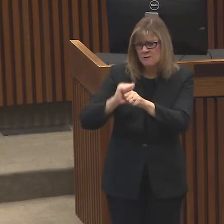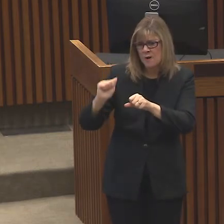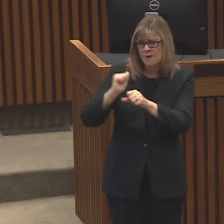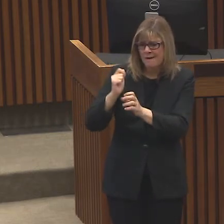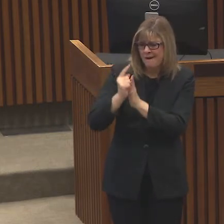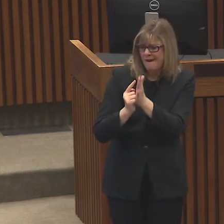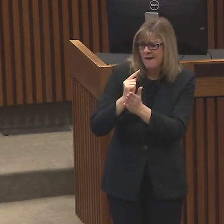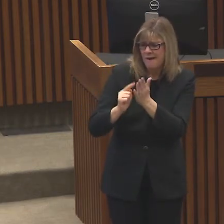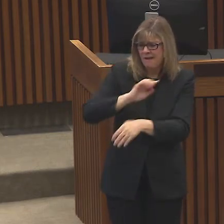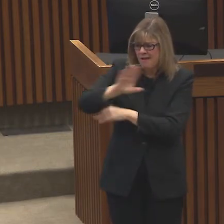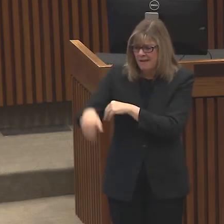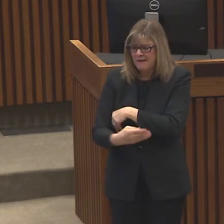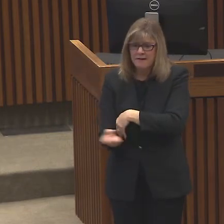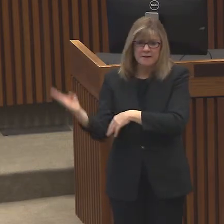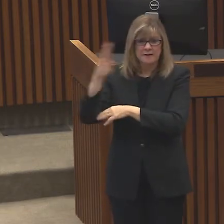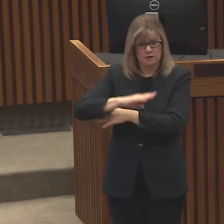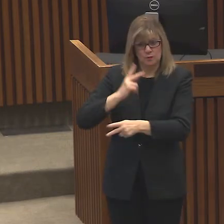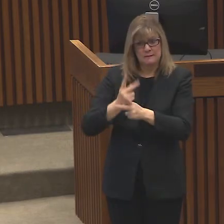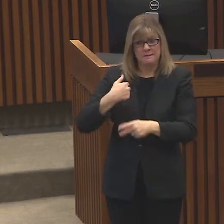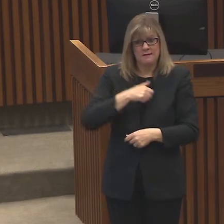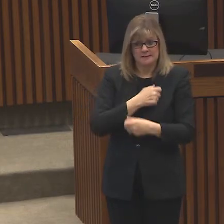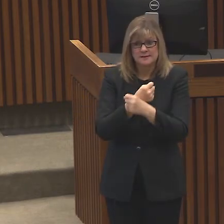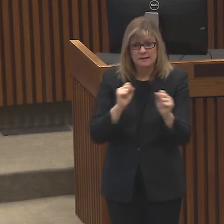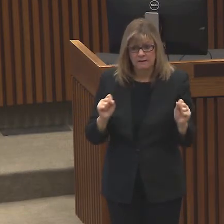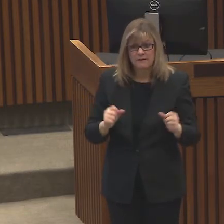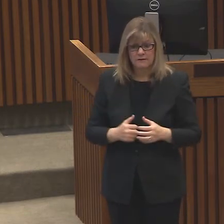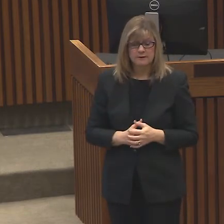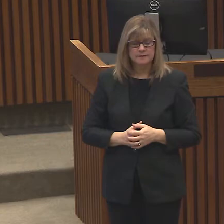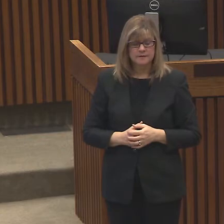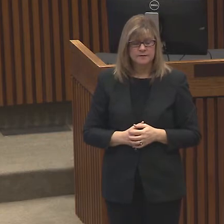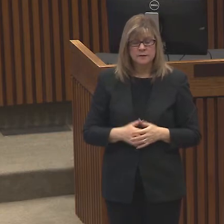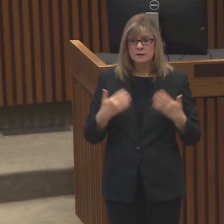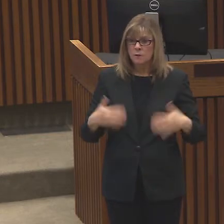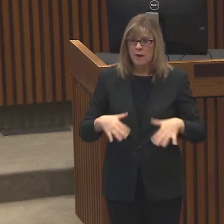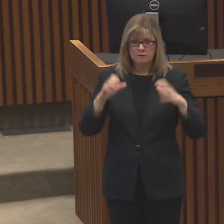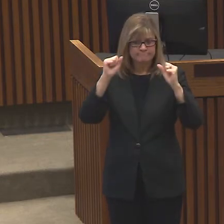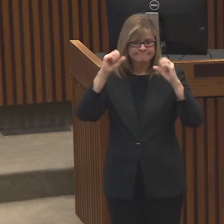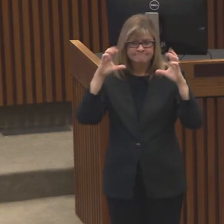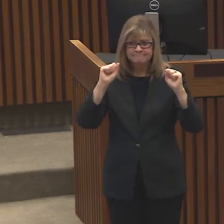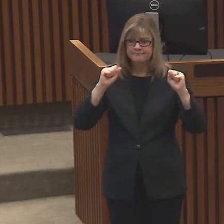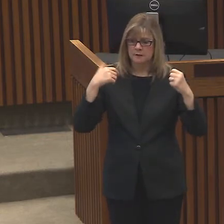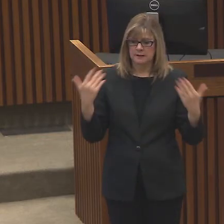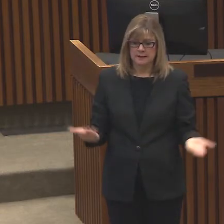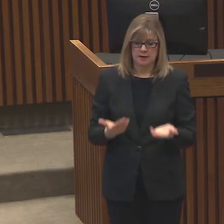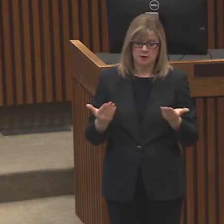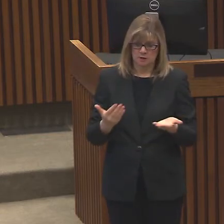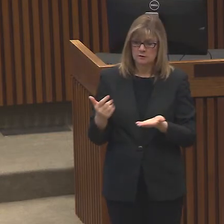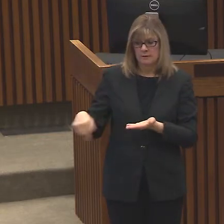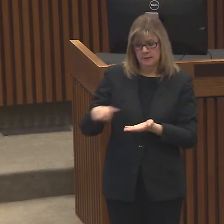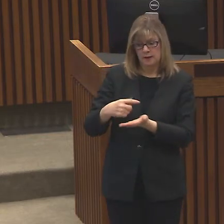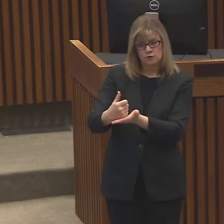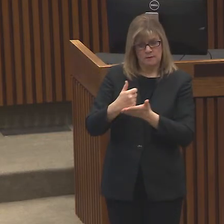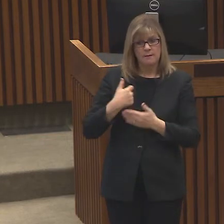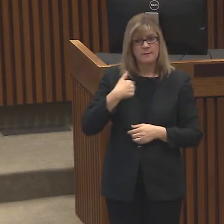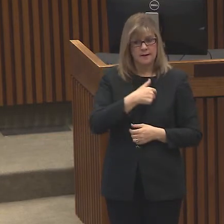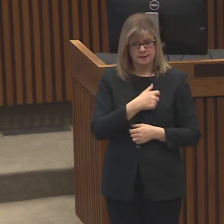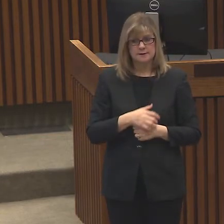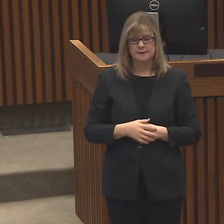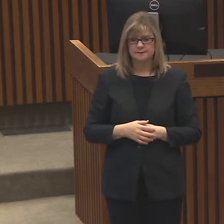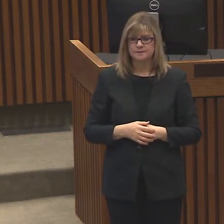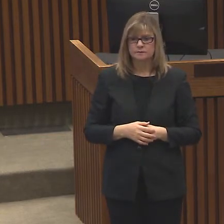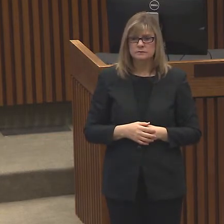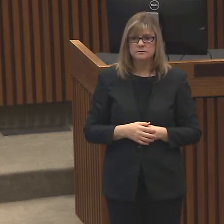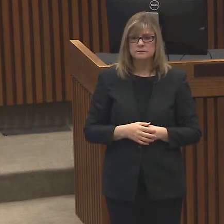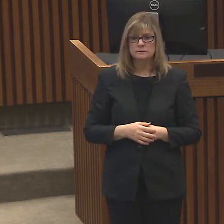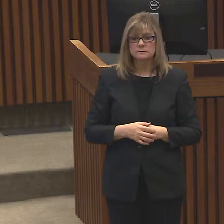to help keep us safe. What an amazing thing here to help us. And in fact, our